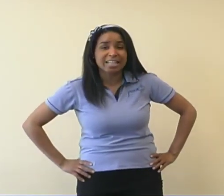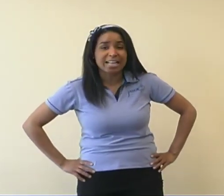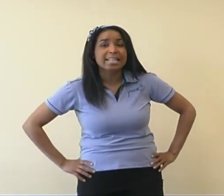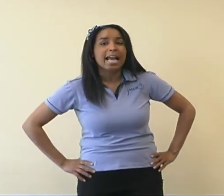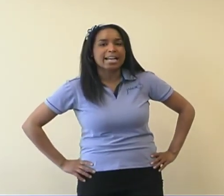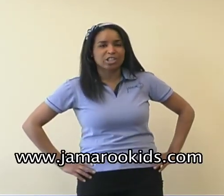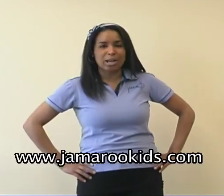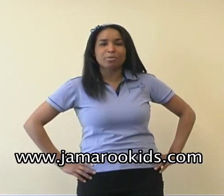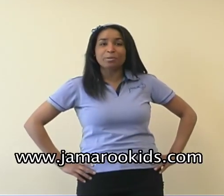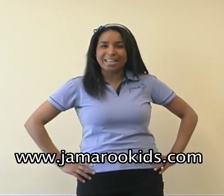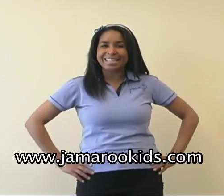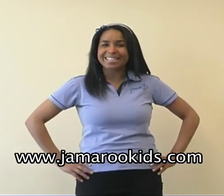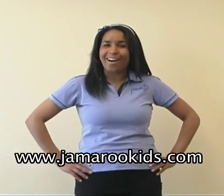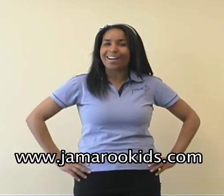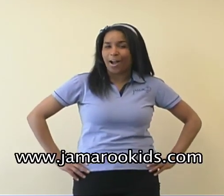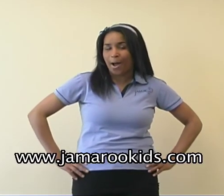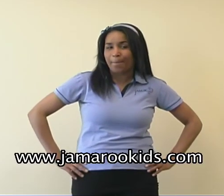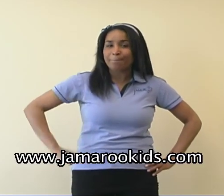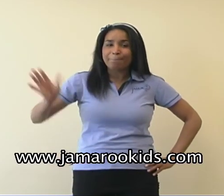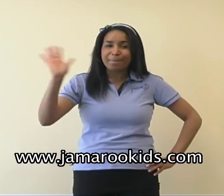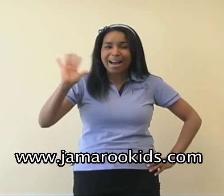us at jammeroonkids.com. Bye-bye.